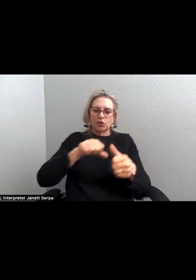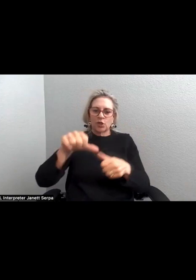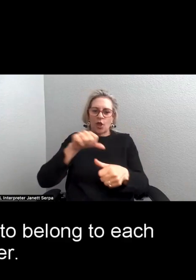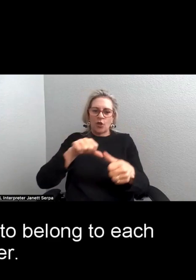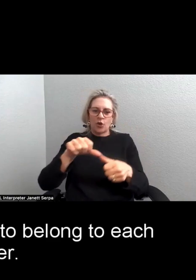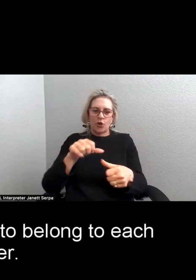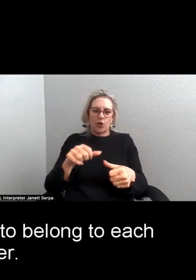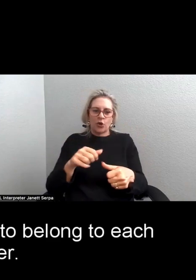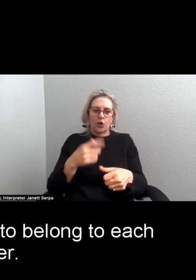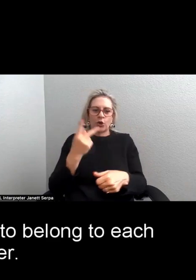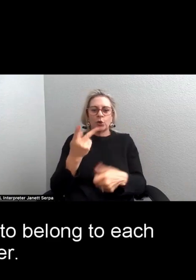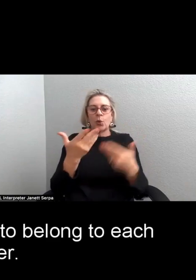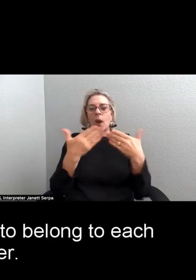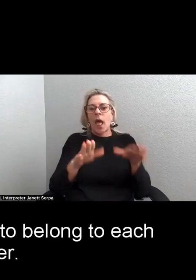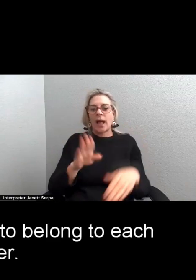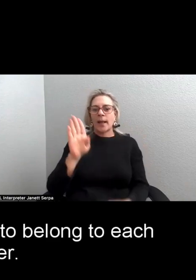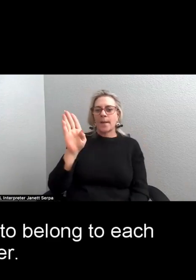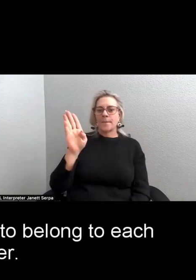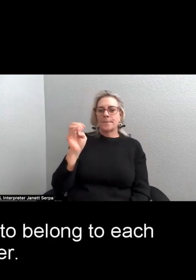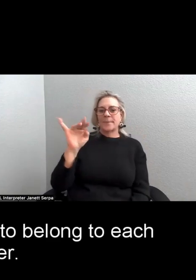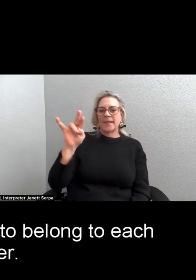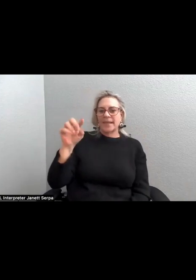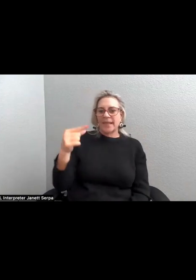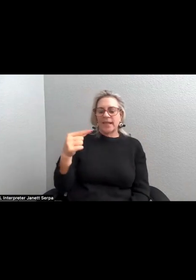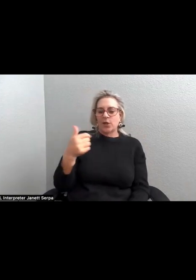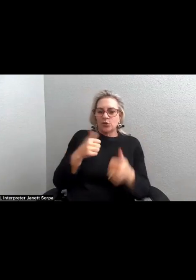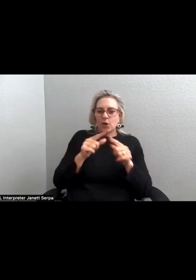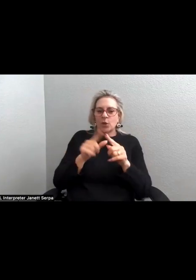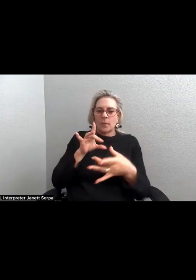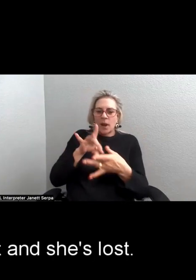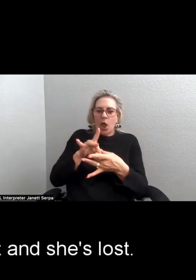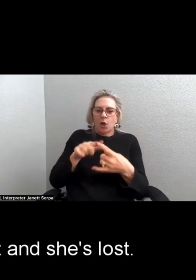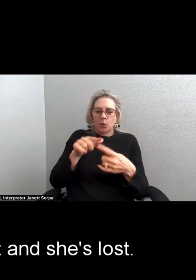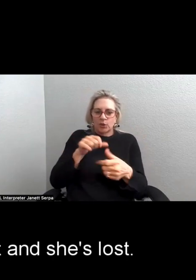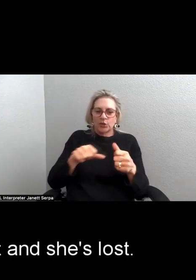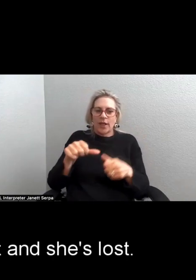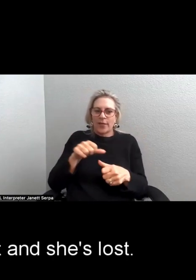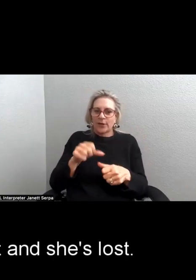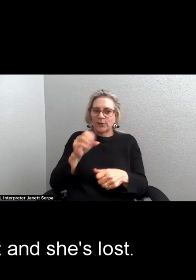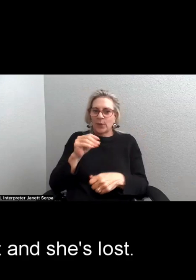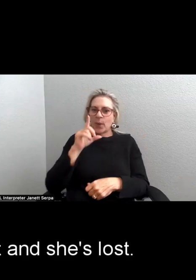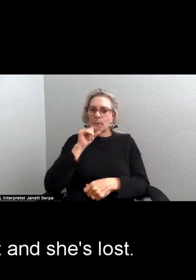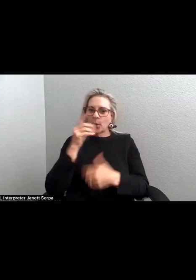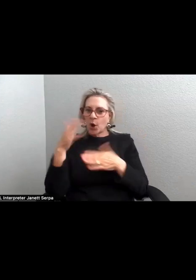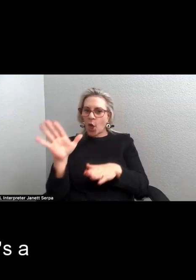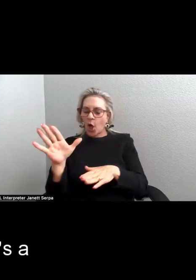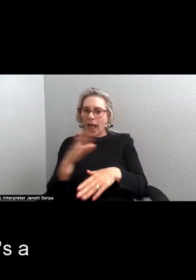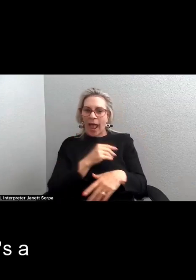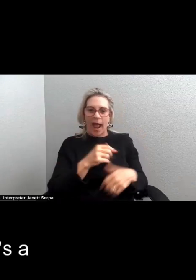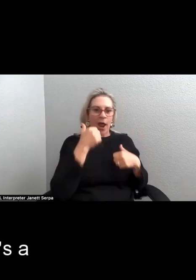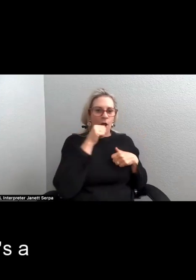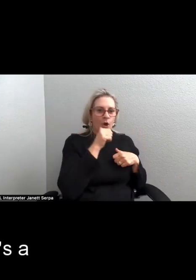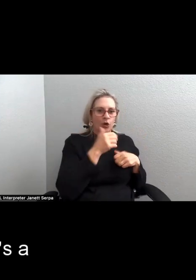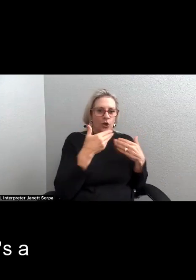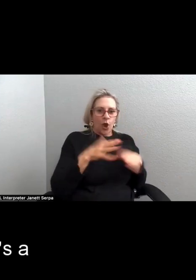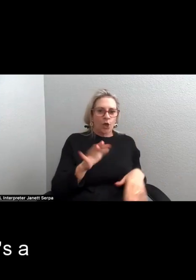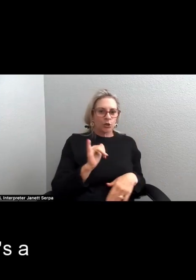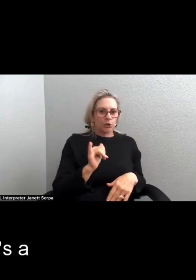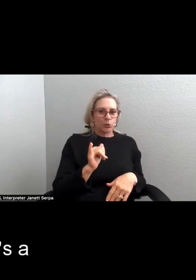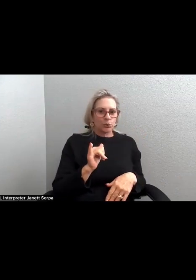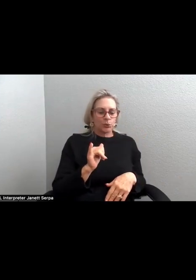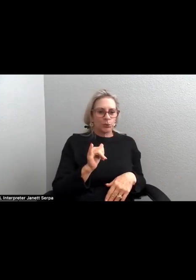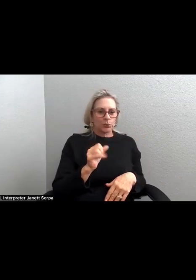lost beings trying to belong to each other. Yeah. So the bird is lost and she's lost. So it's a,